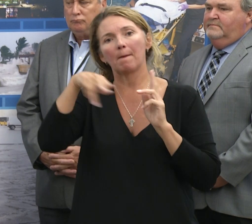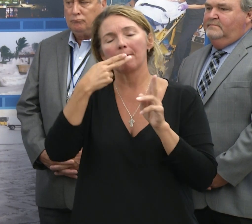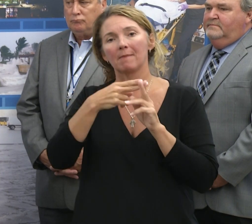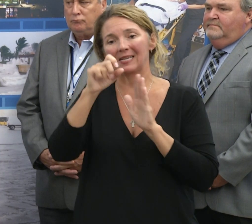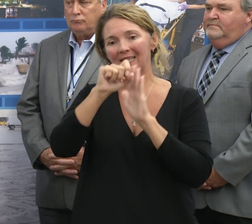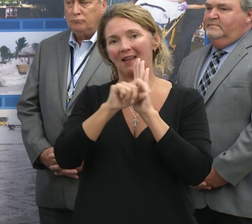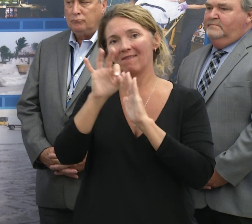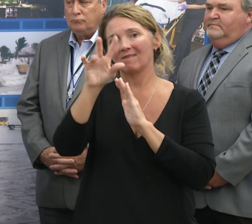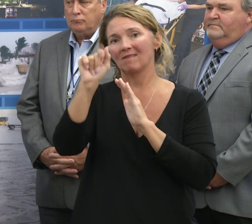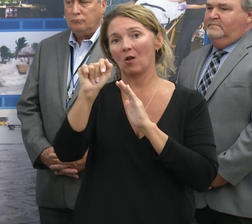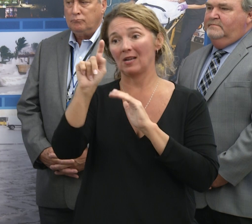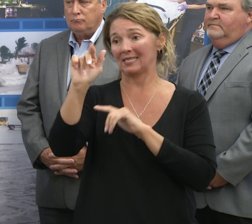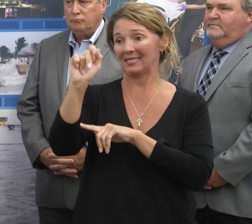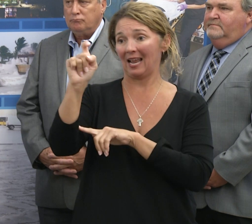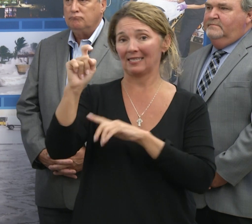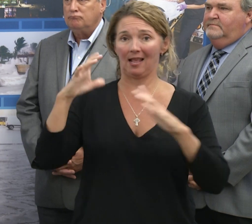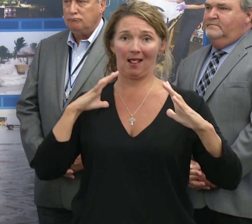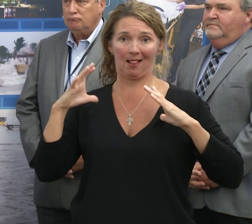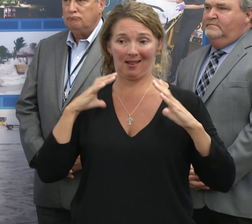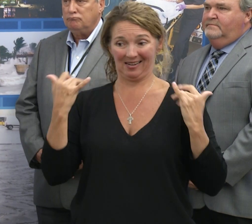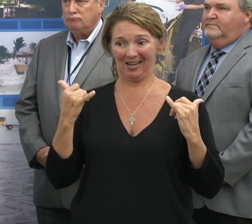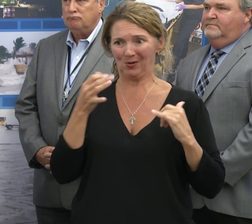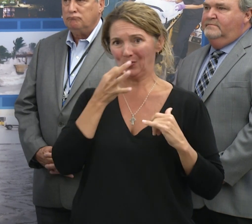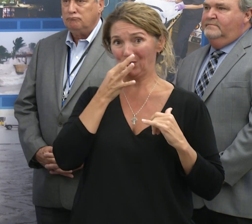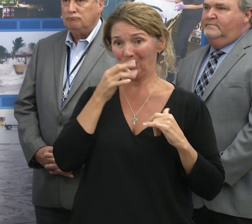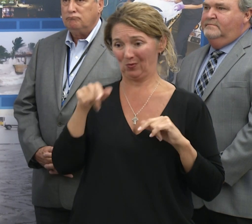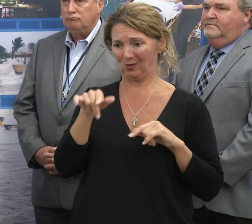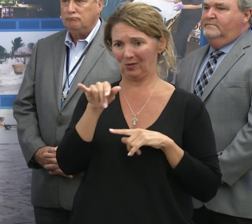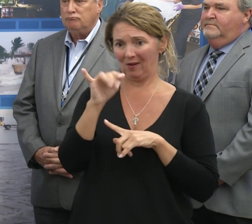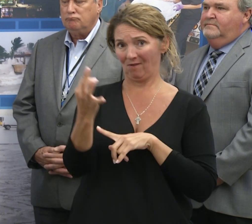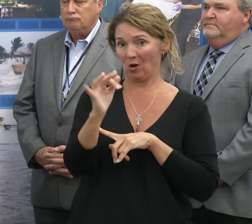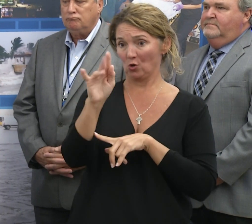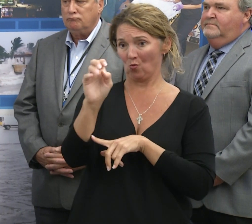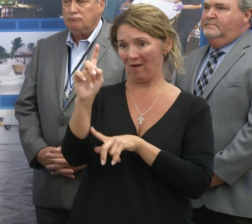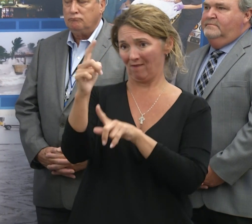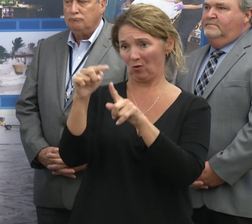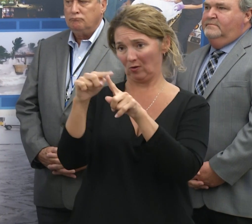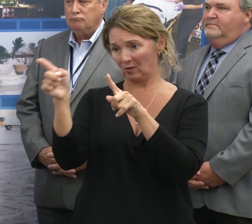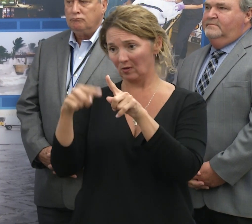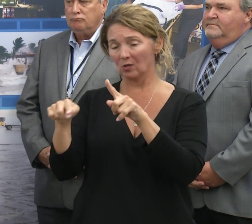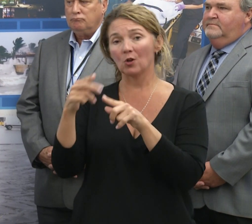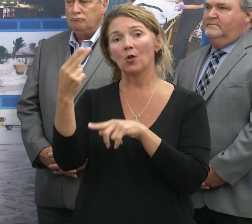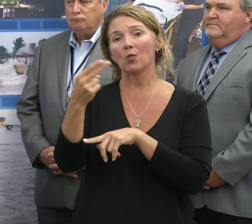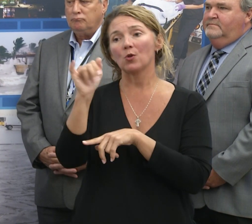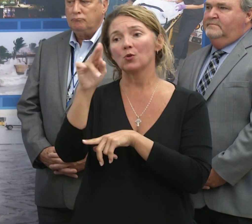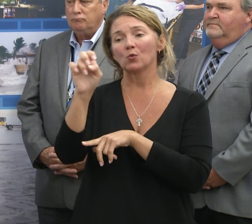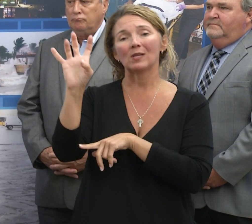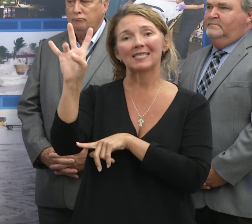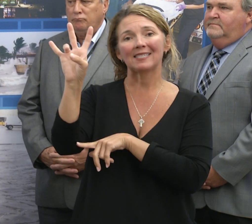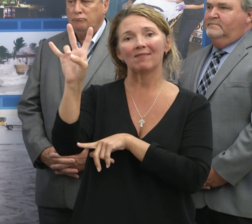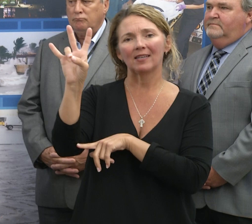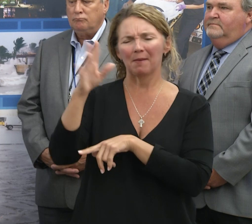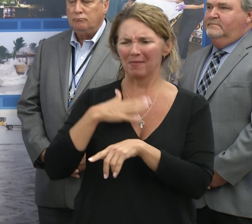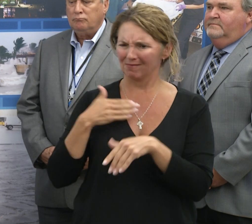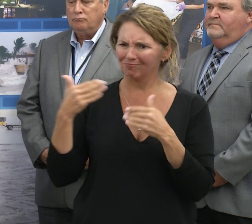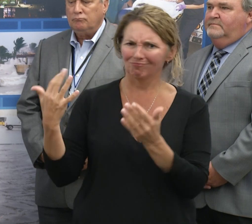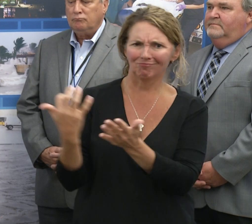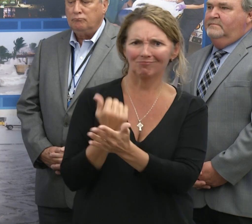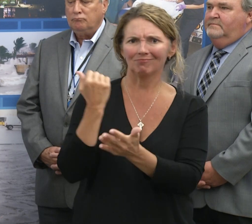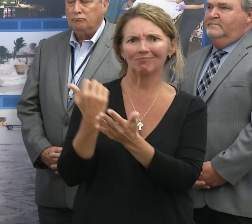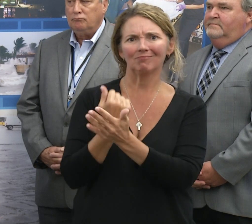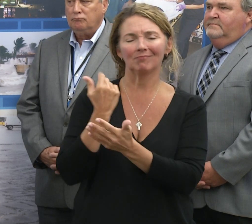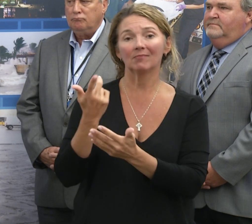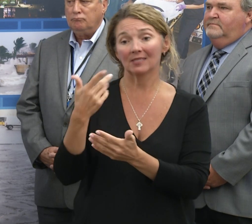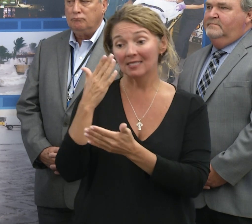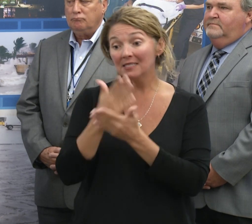about the state of Florida tax holiday. Uh, and that runs from, uh, Friday, June 1st through Thursday, June 7th. Please take advantage of that.